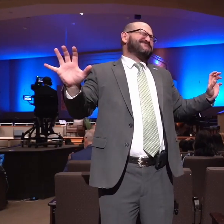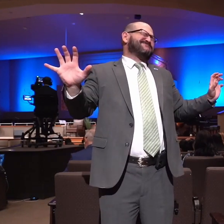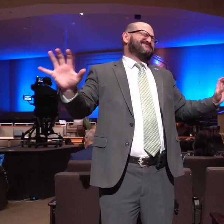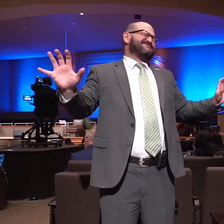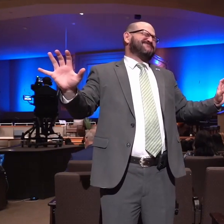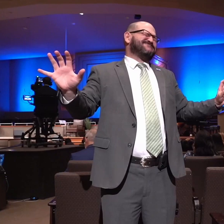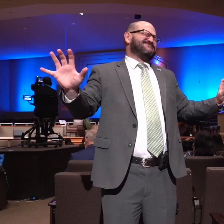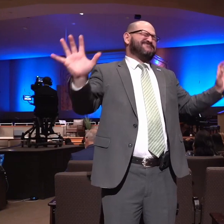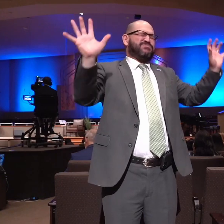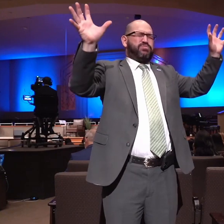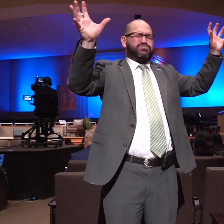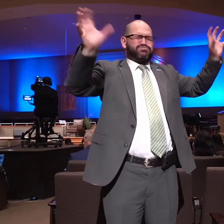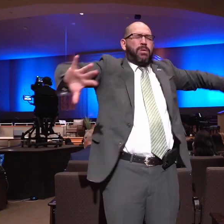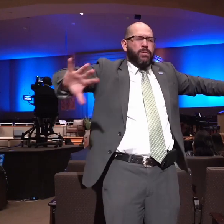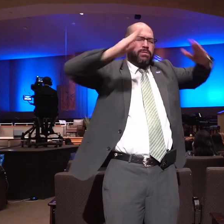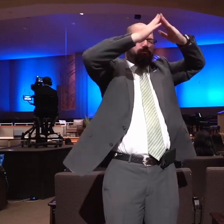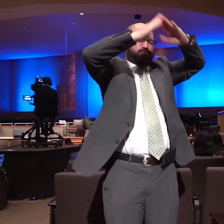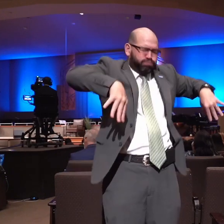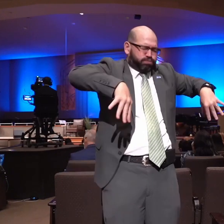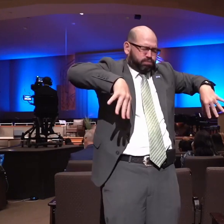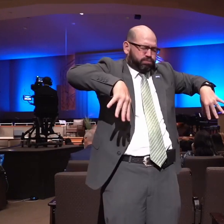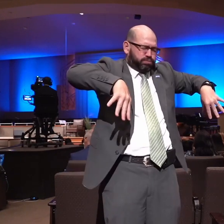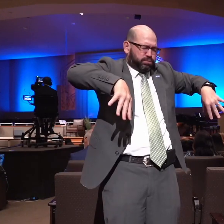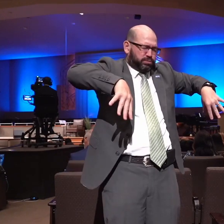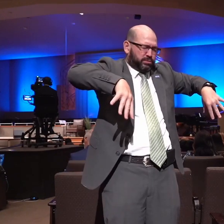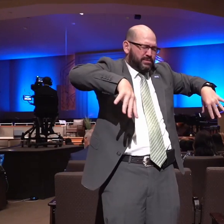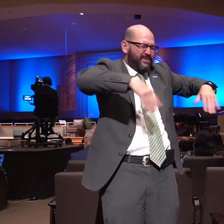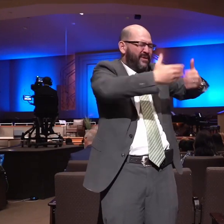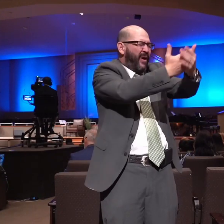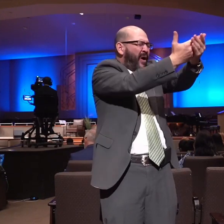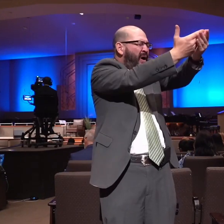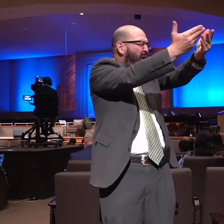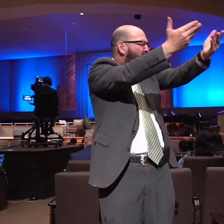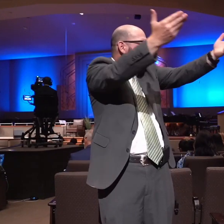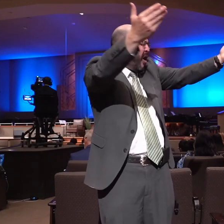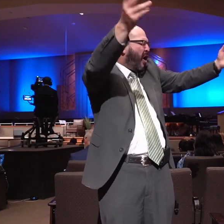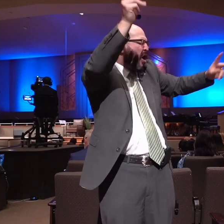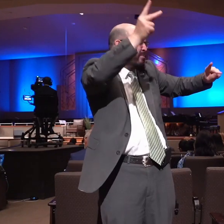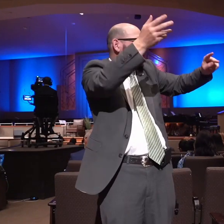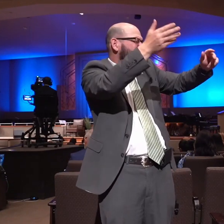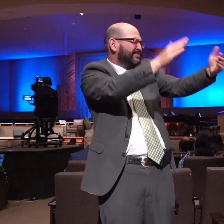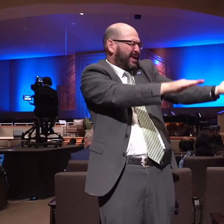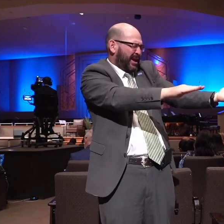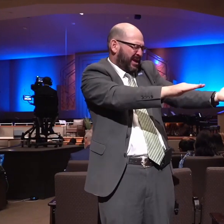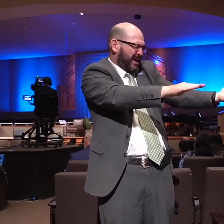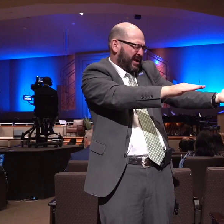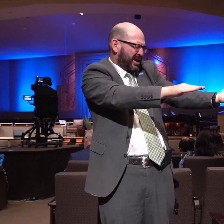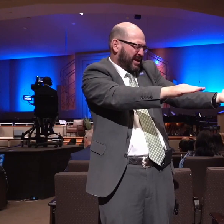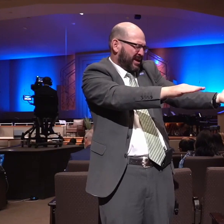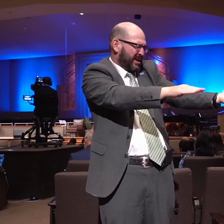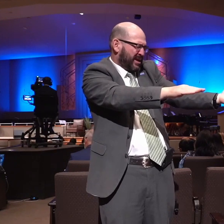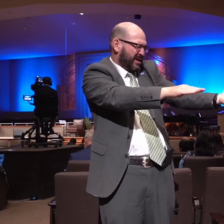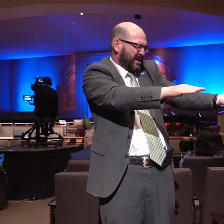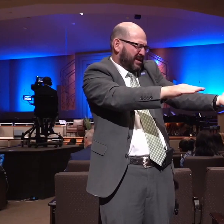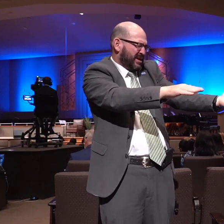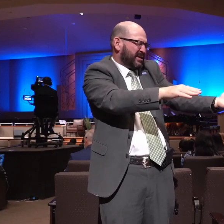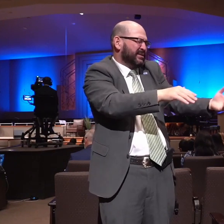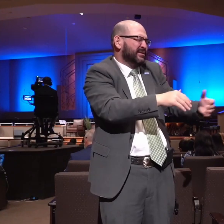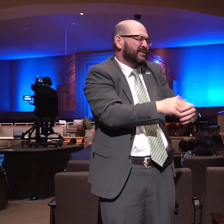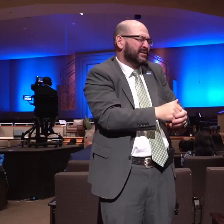house fell upon the lords and upon all the people that were therein so the dead which he slew at his death were more